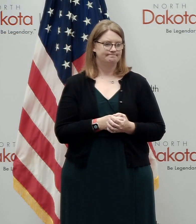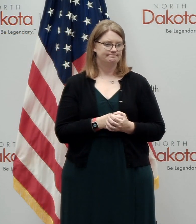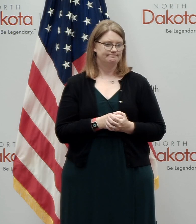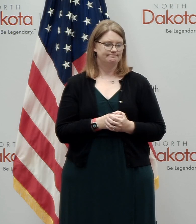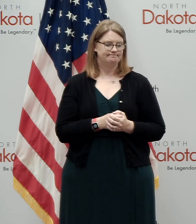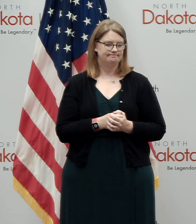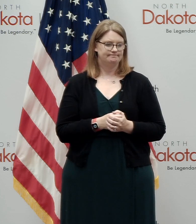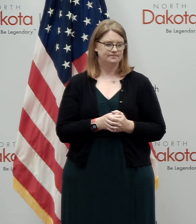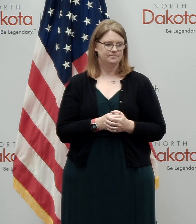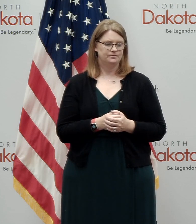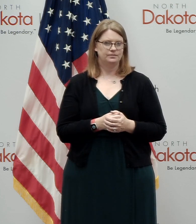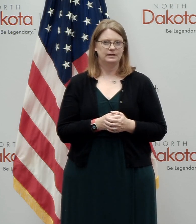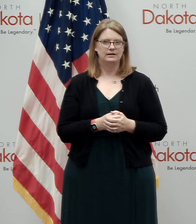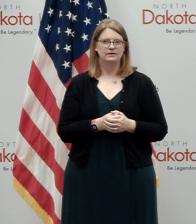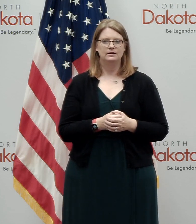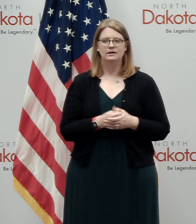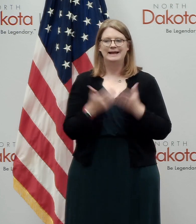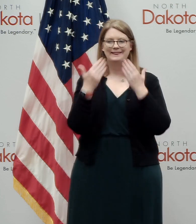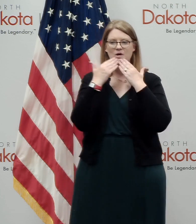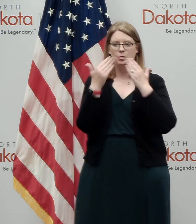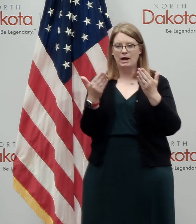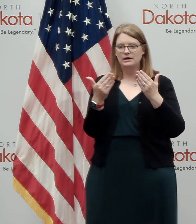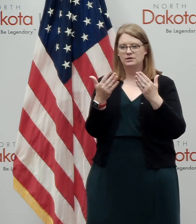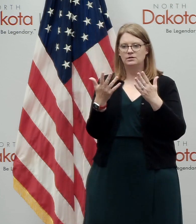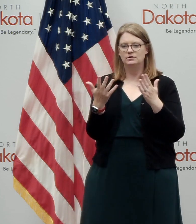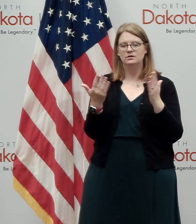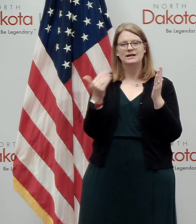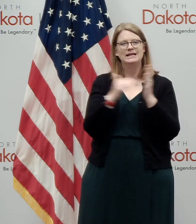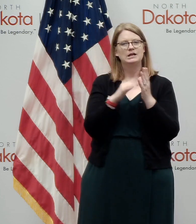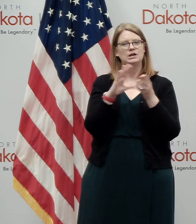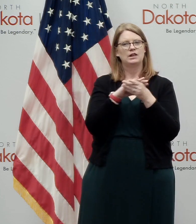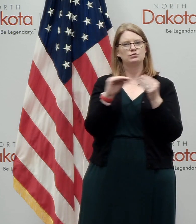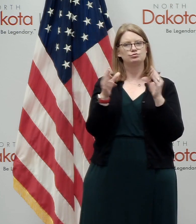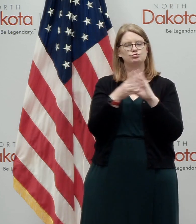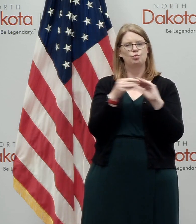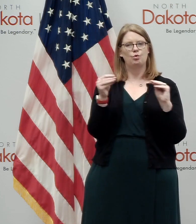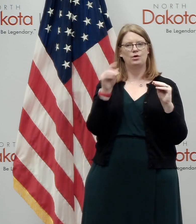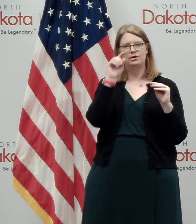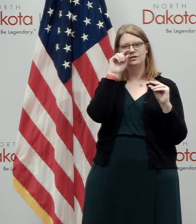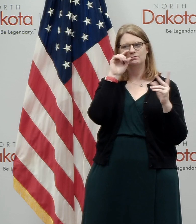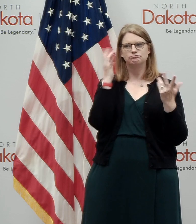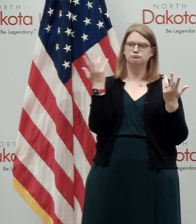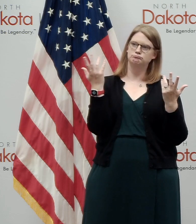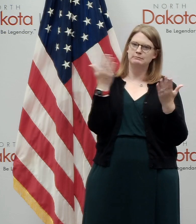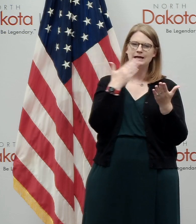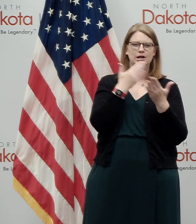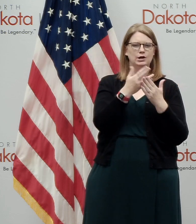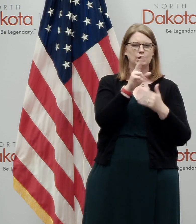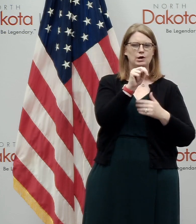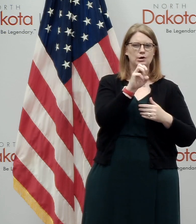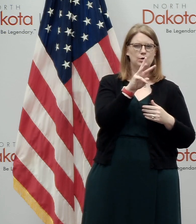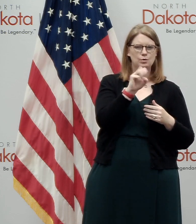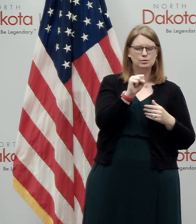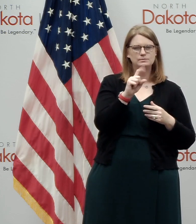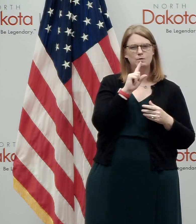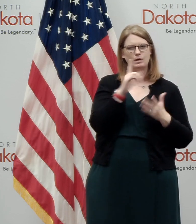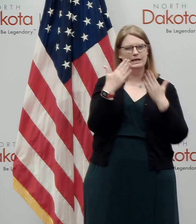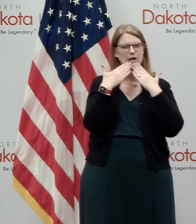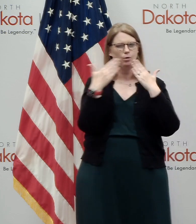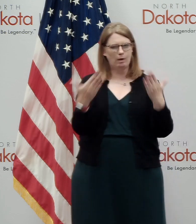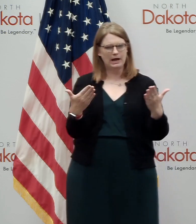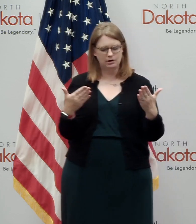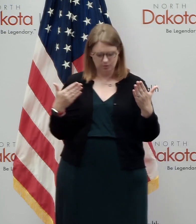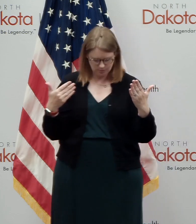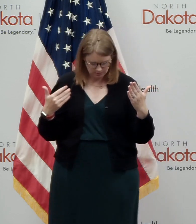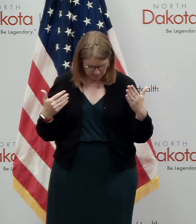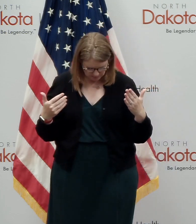In the, under the gratitude section, we've got another story of, that I guess I would call good news, but gratitude, gratitude here,